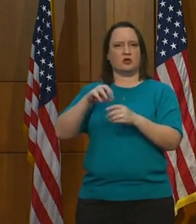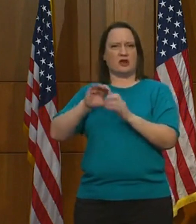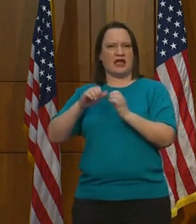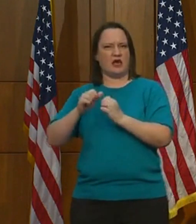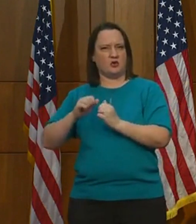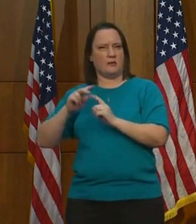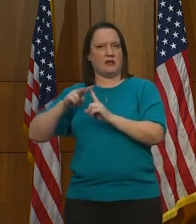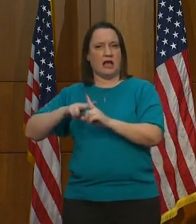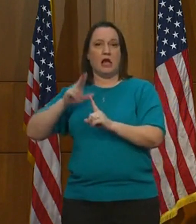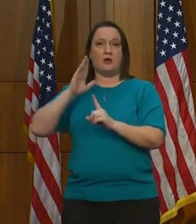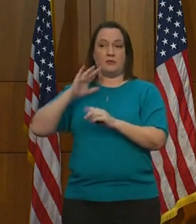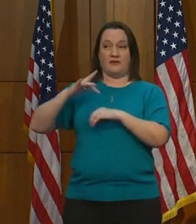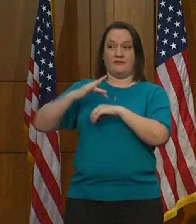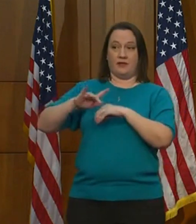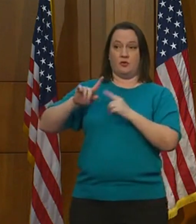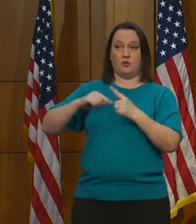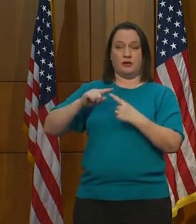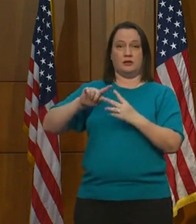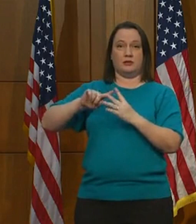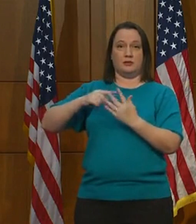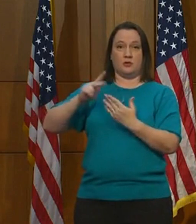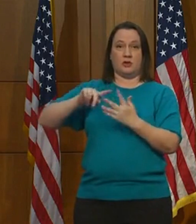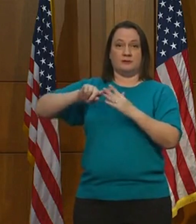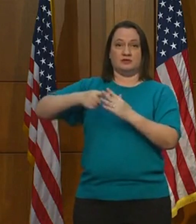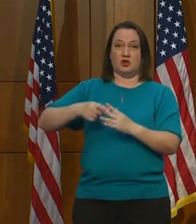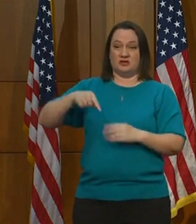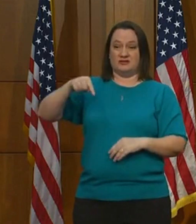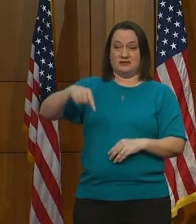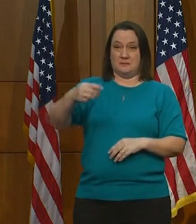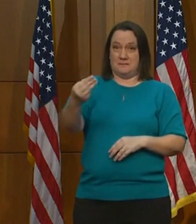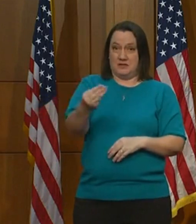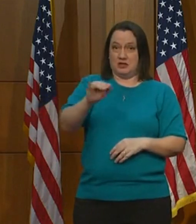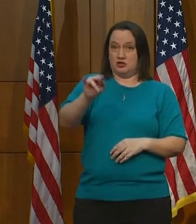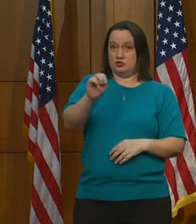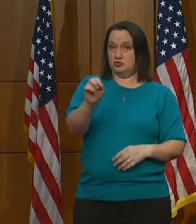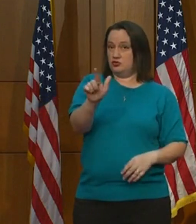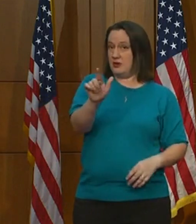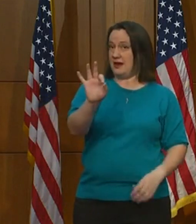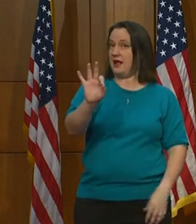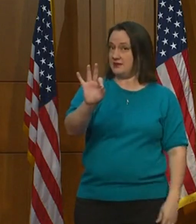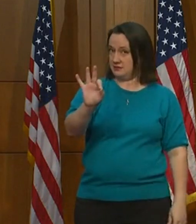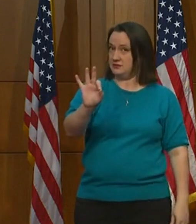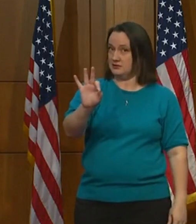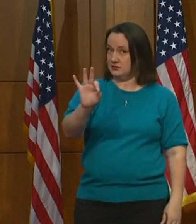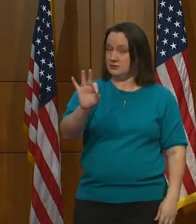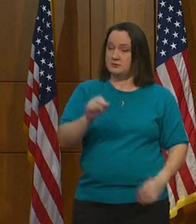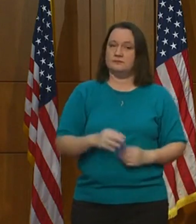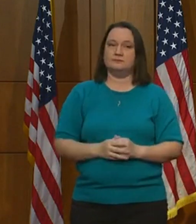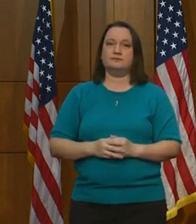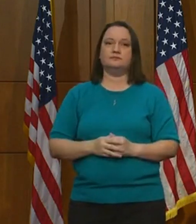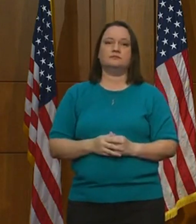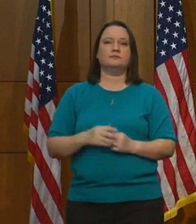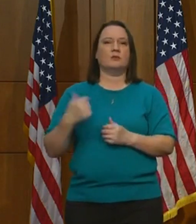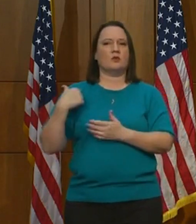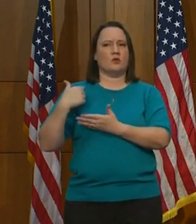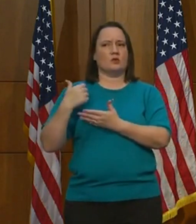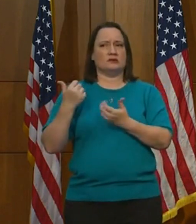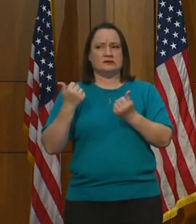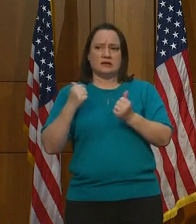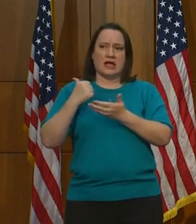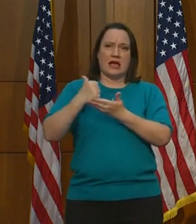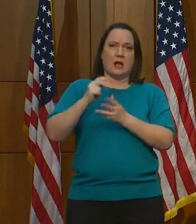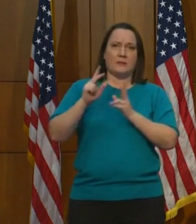program launches on Monday, June the 29th. We're also working to help folks who are having trouble paying